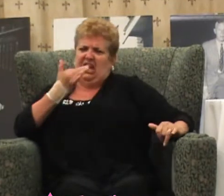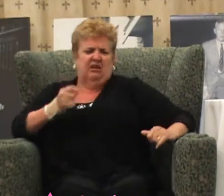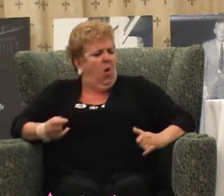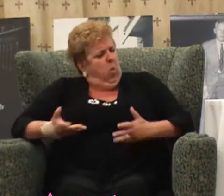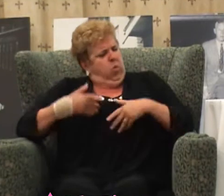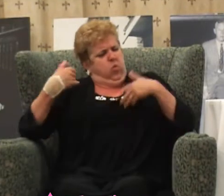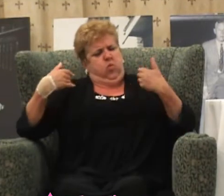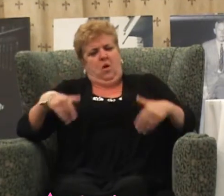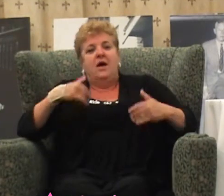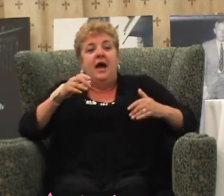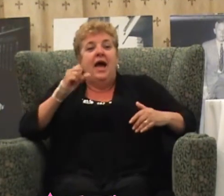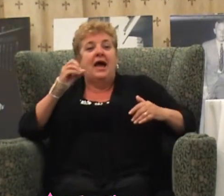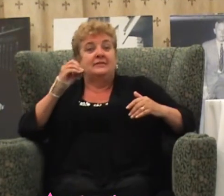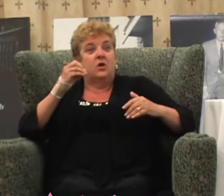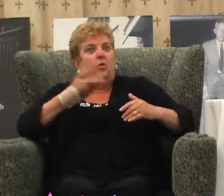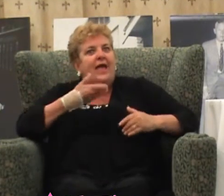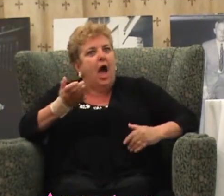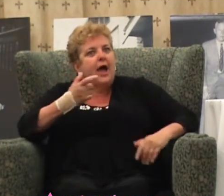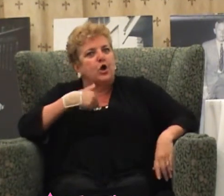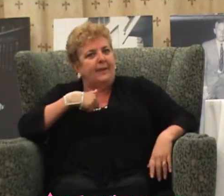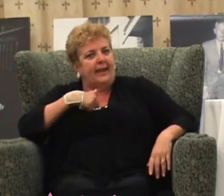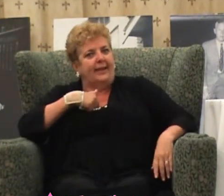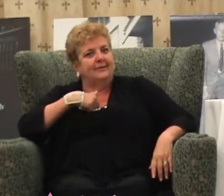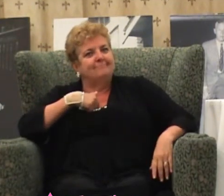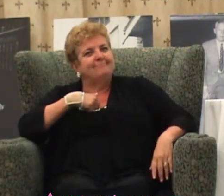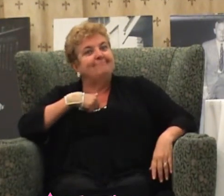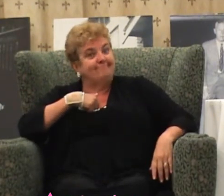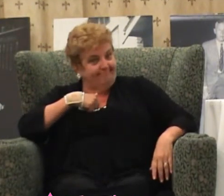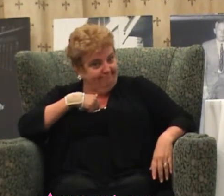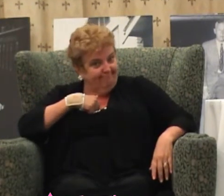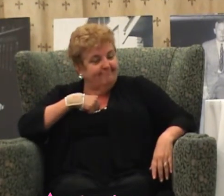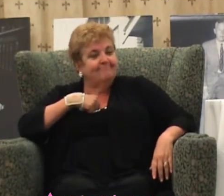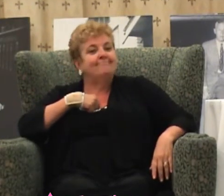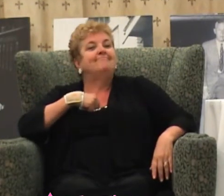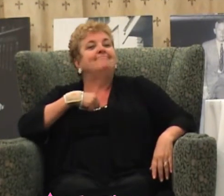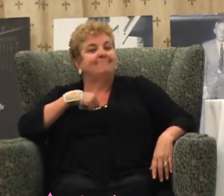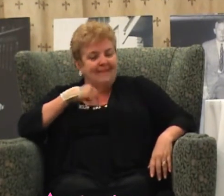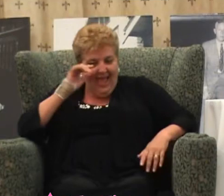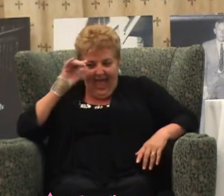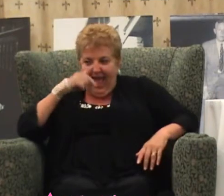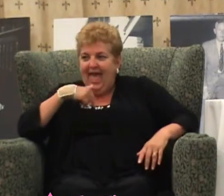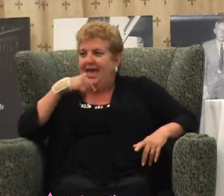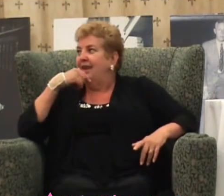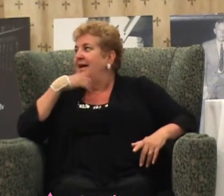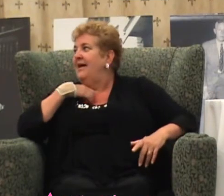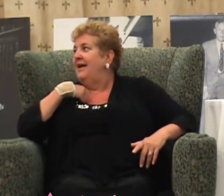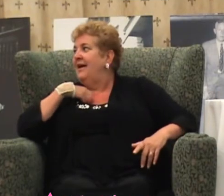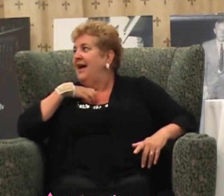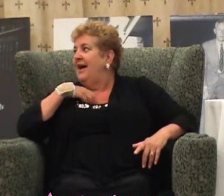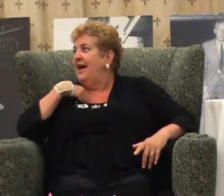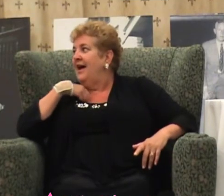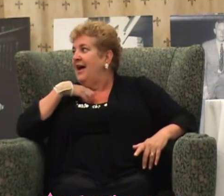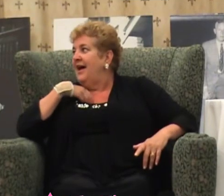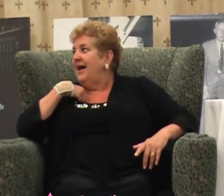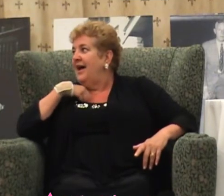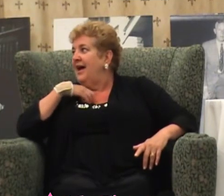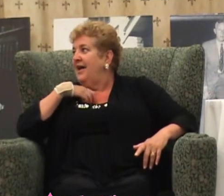And so they hired me, not for the L.A. show, which I thought I was auditioning for. They hired me for the Las Vegas show.